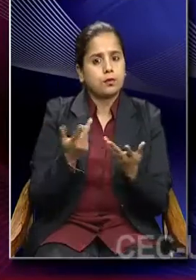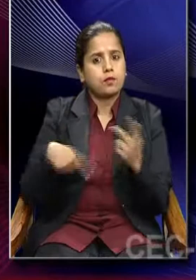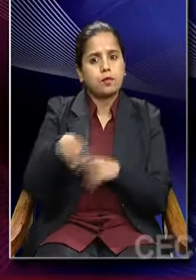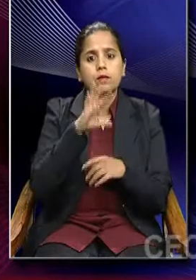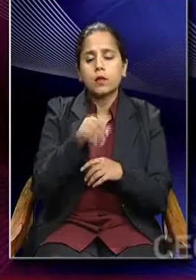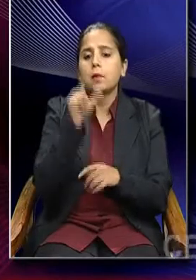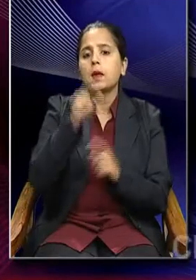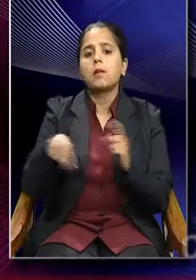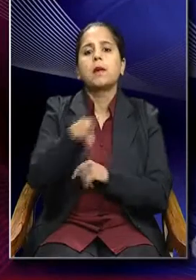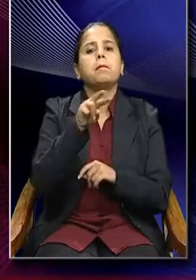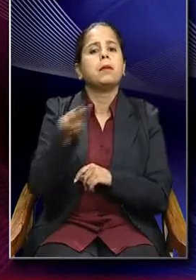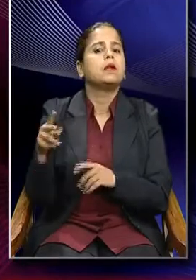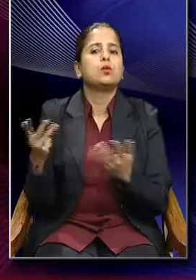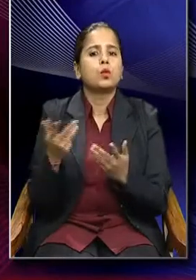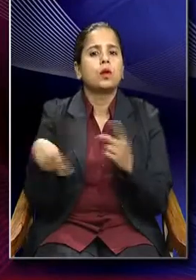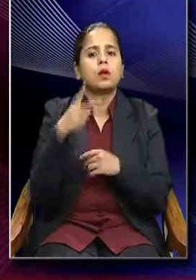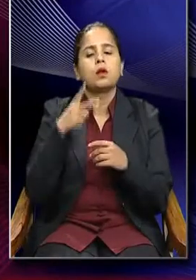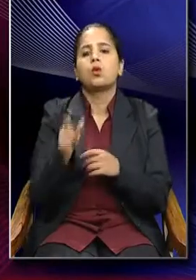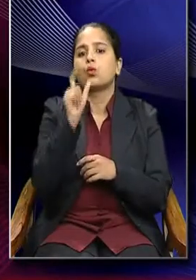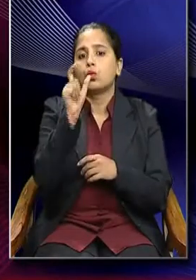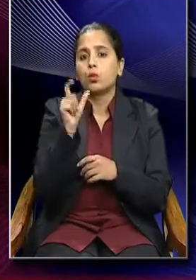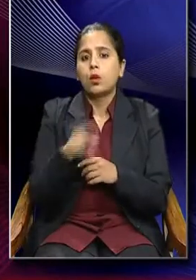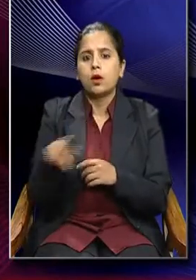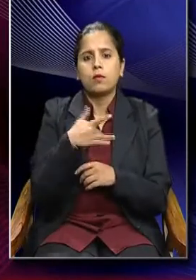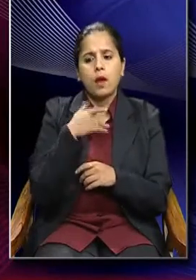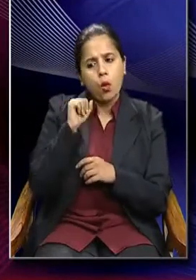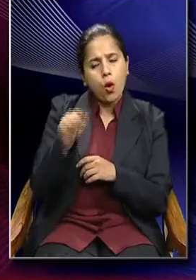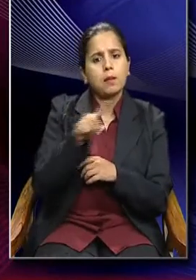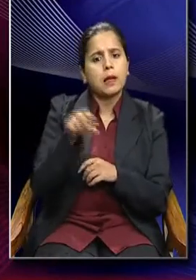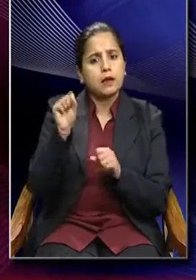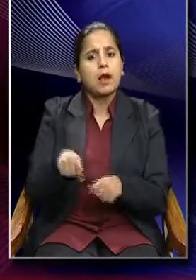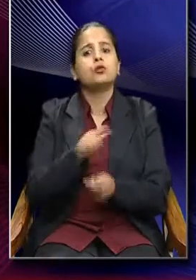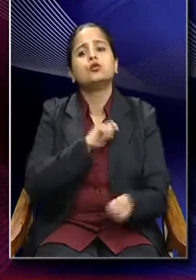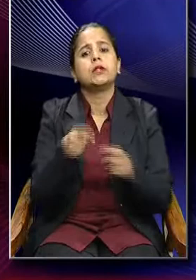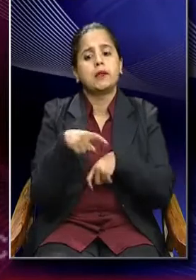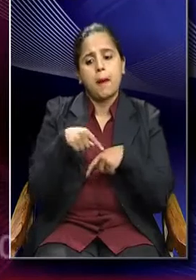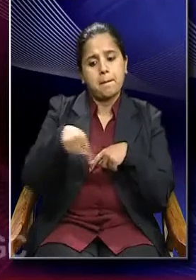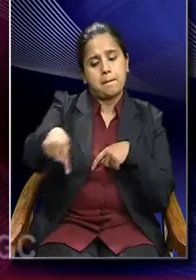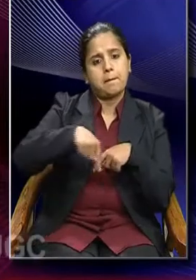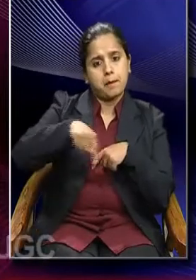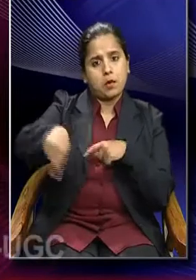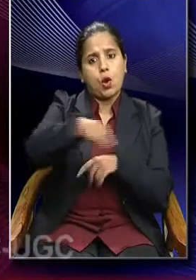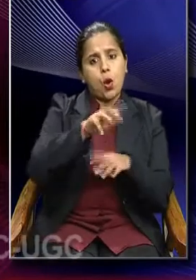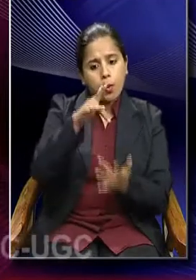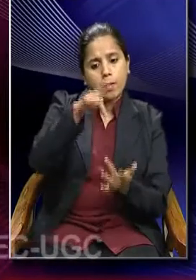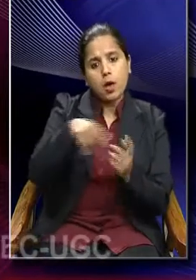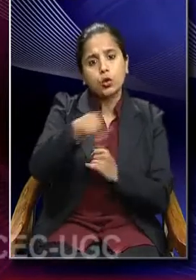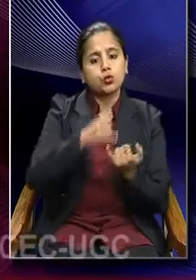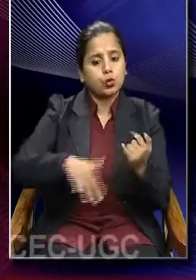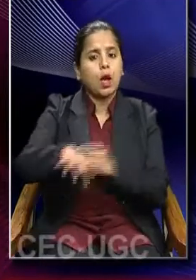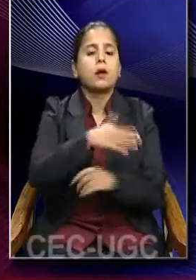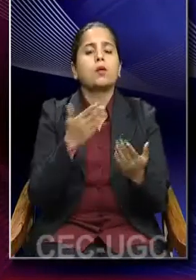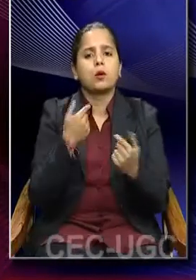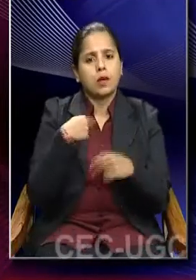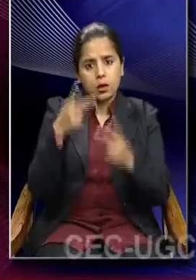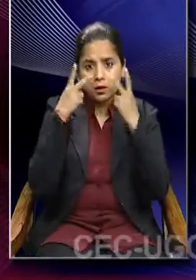what people mean by the word and what they mean can change over time or between society. So, we